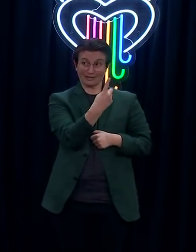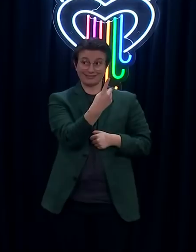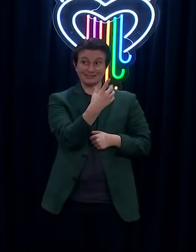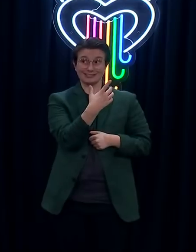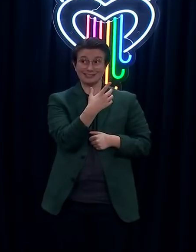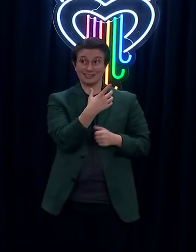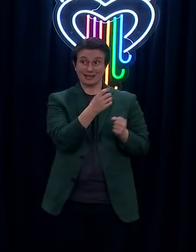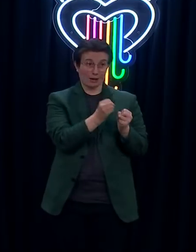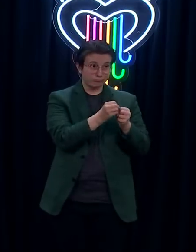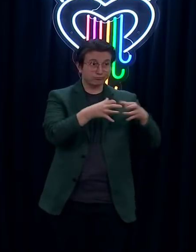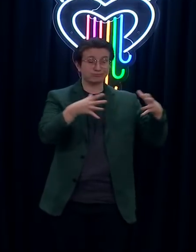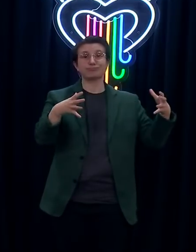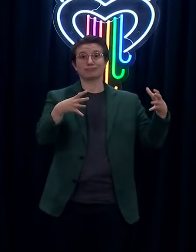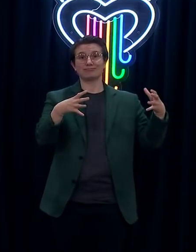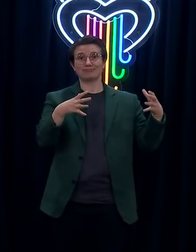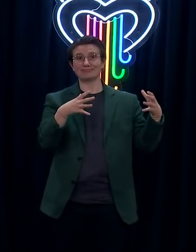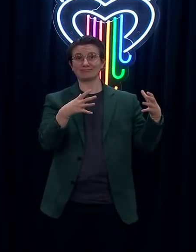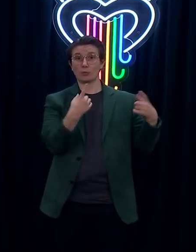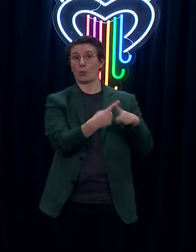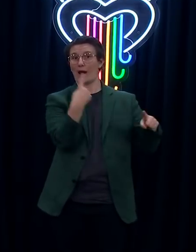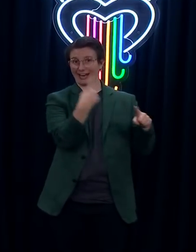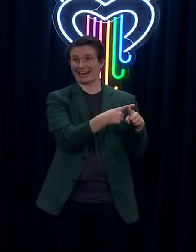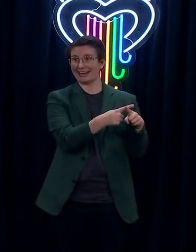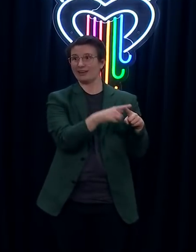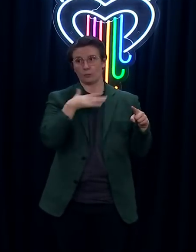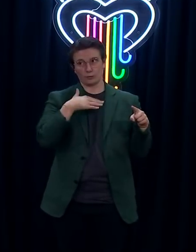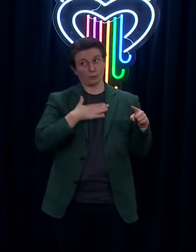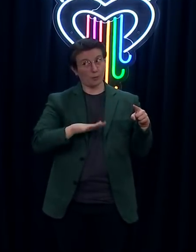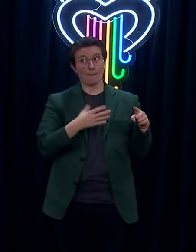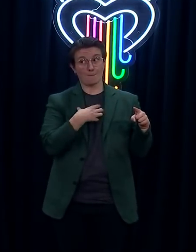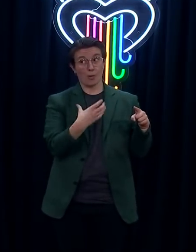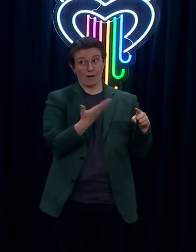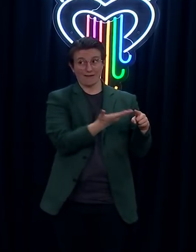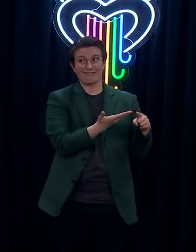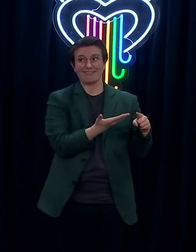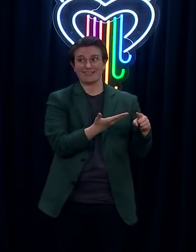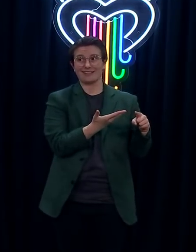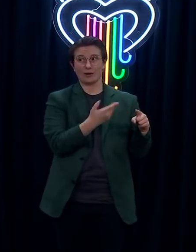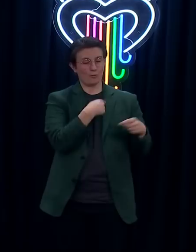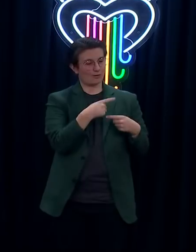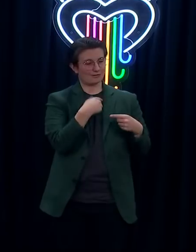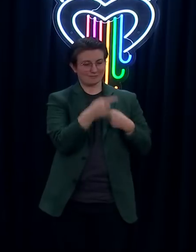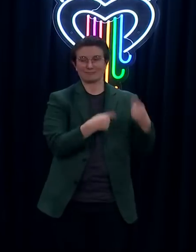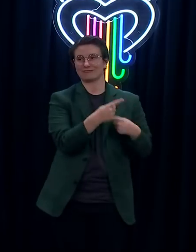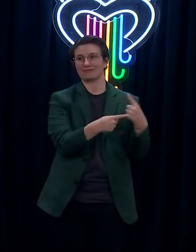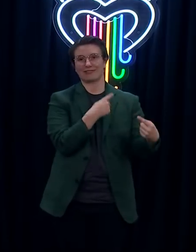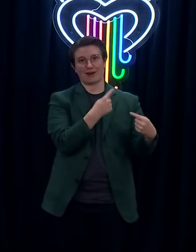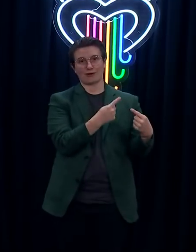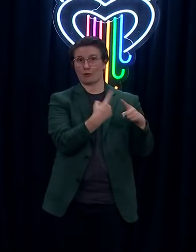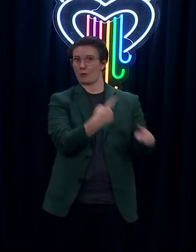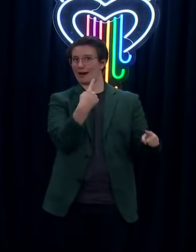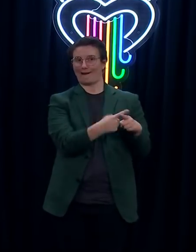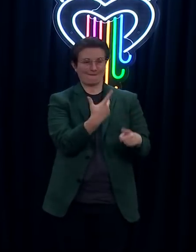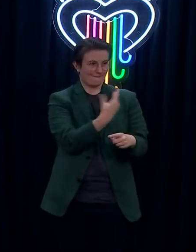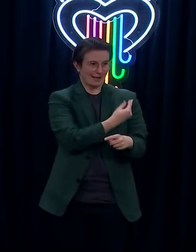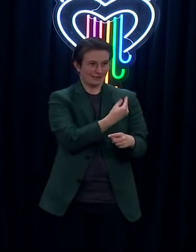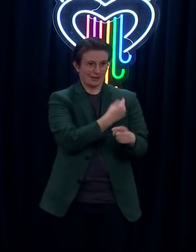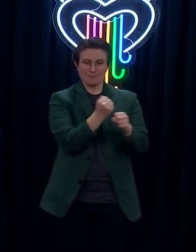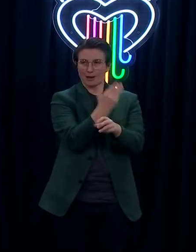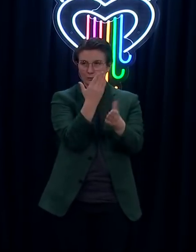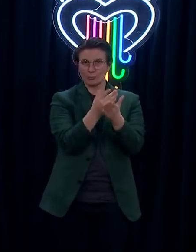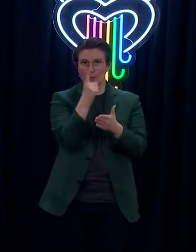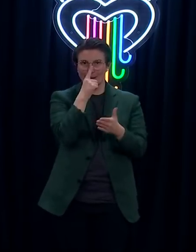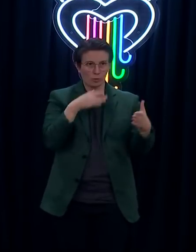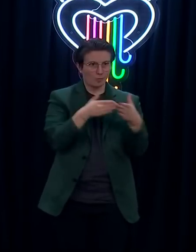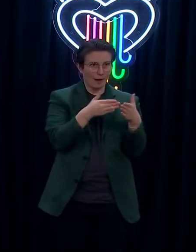you can see how rapidly we are moving up through those vaccination rates. We just need to keep that momentum up and support those communities who may have